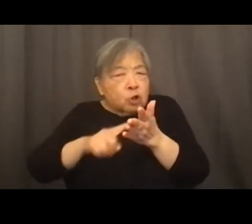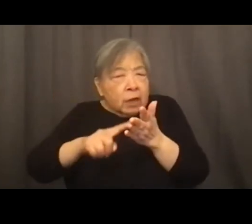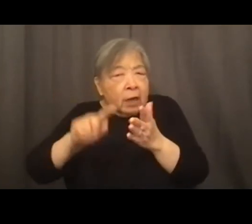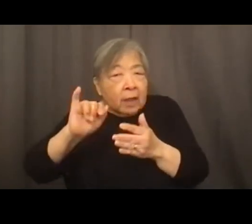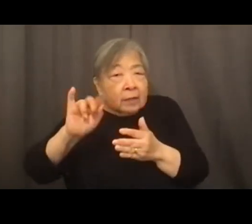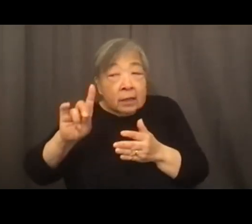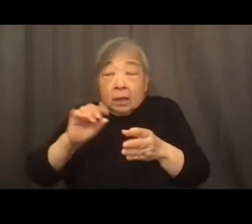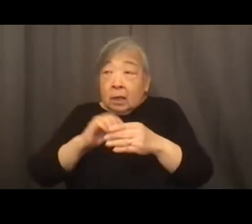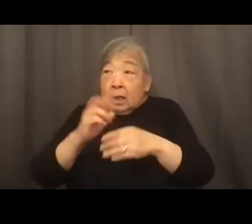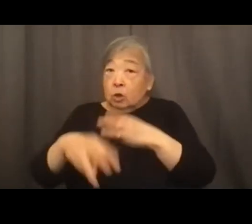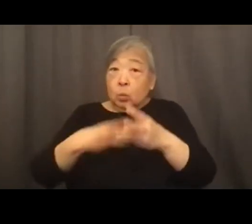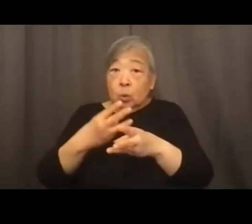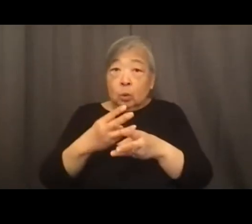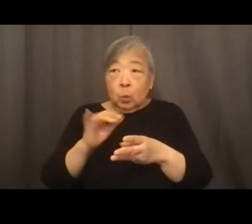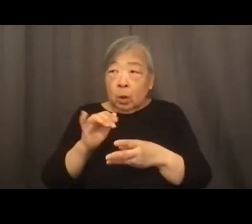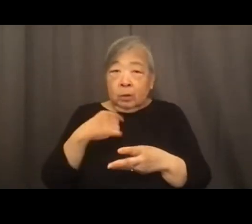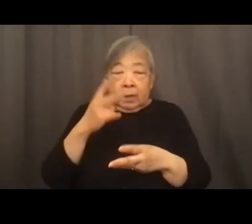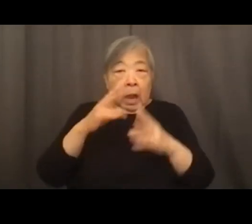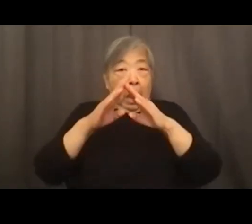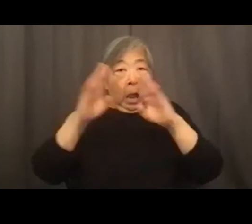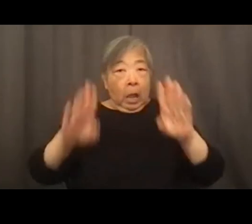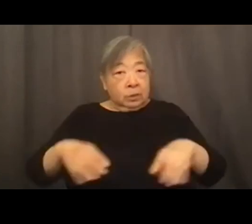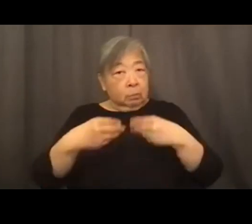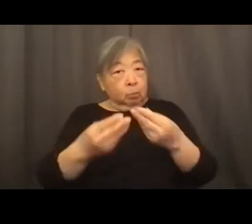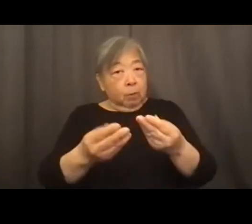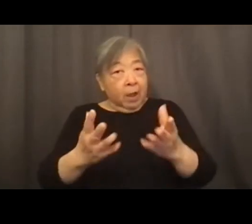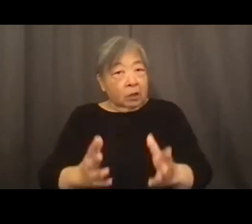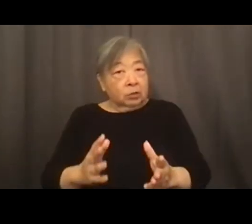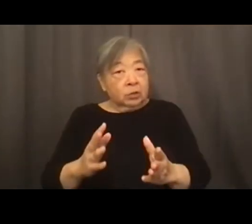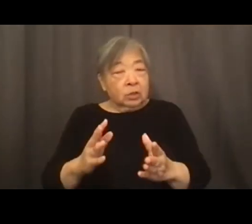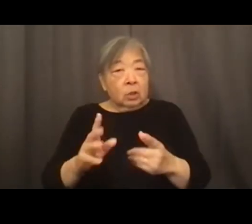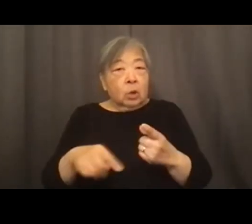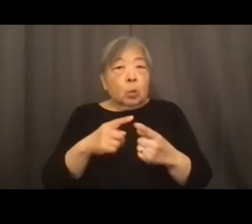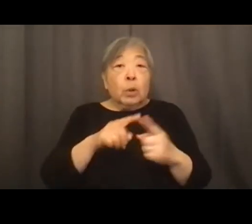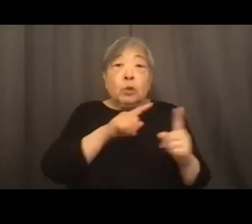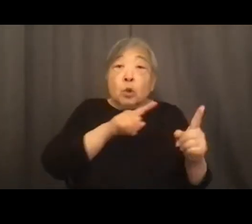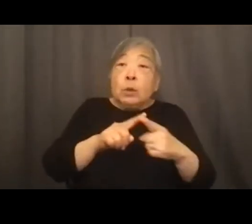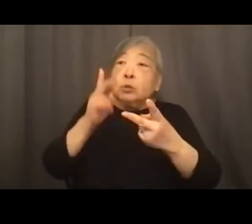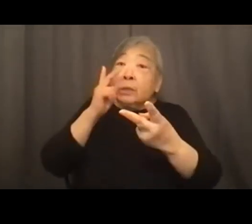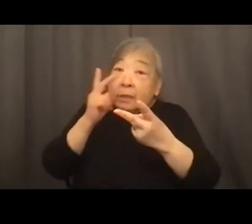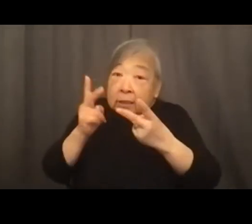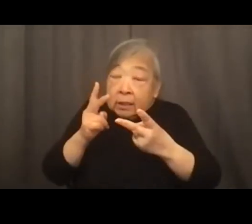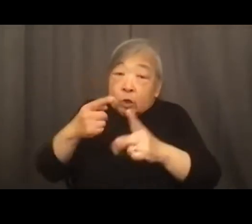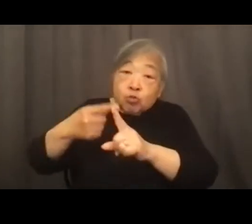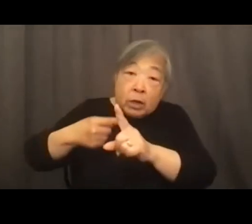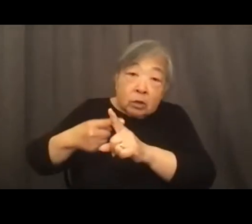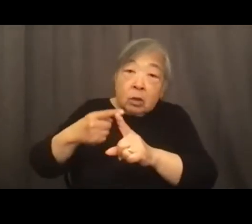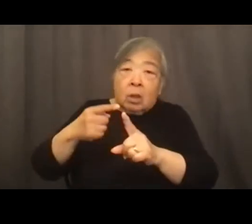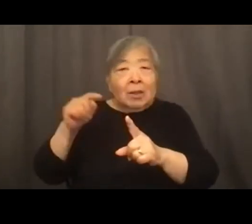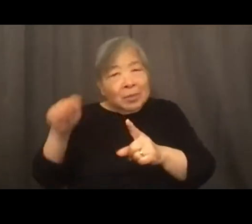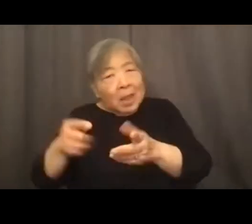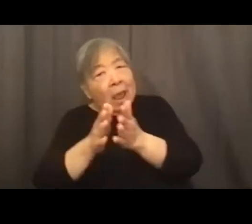where especially and we've seen a lot housing providers as you're going to even see properties right see a rental property or asking for ID